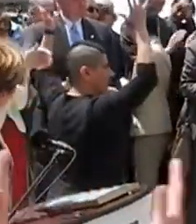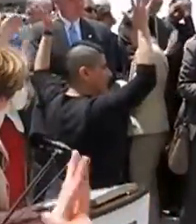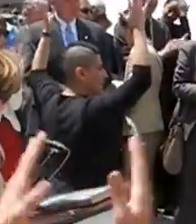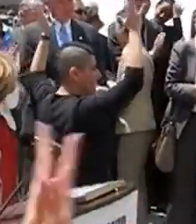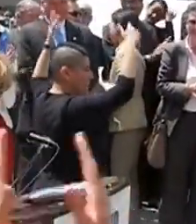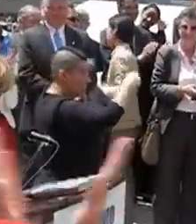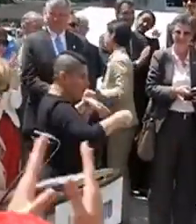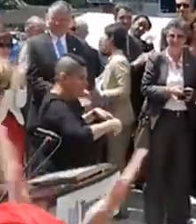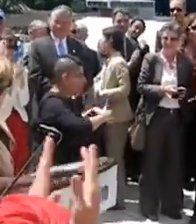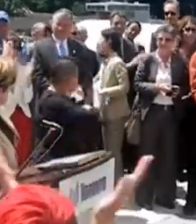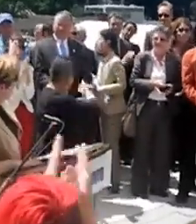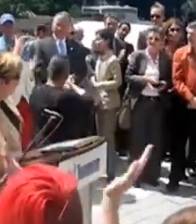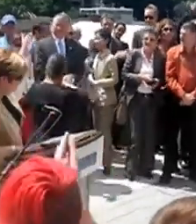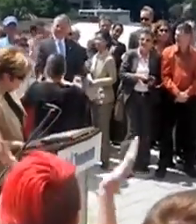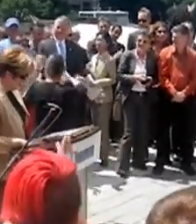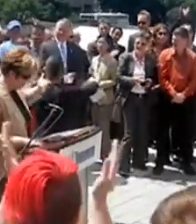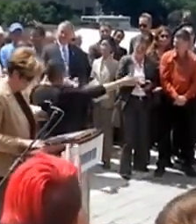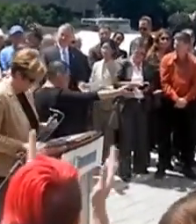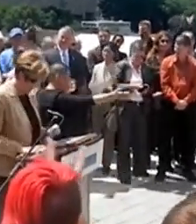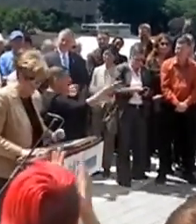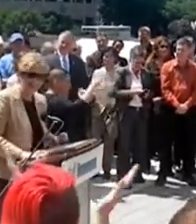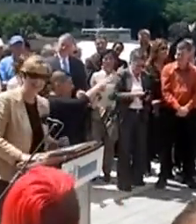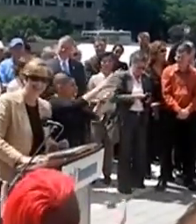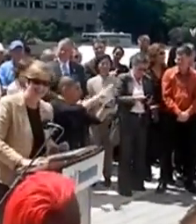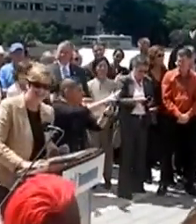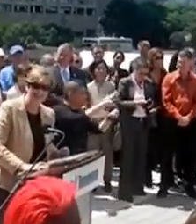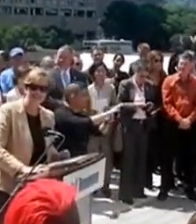Of which I think we have quorum